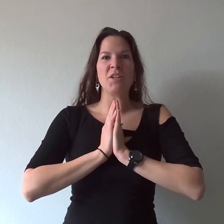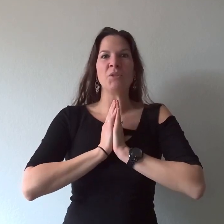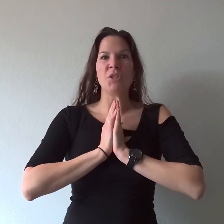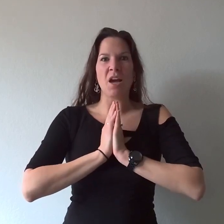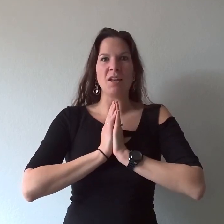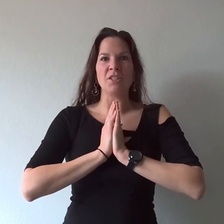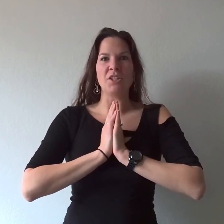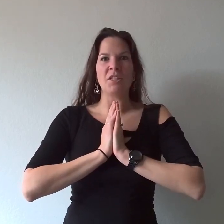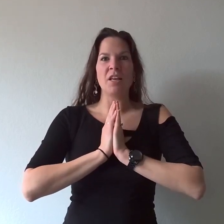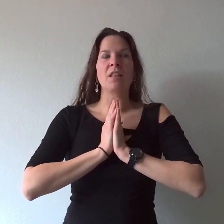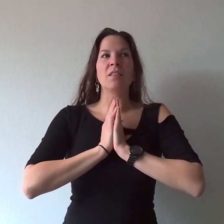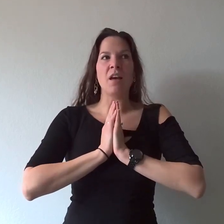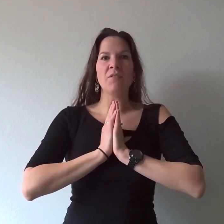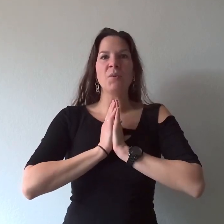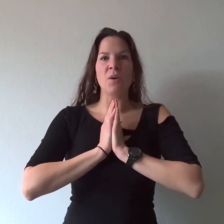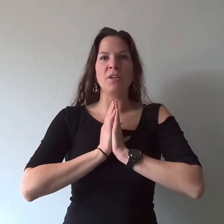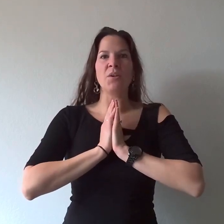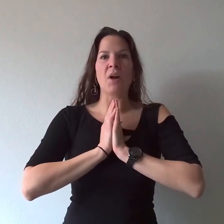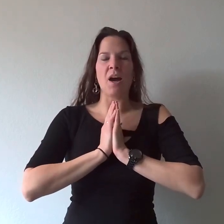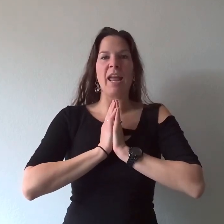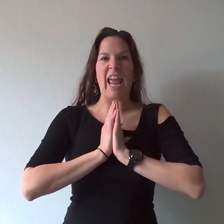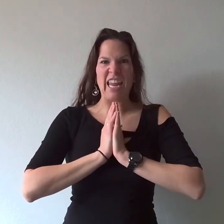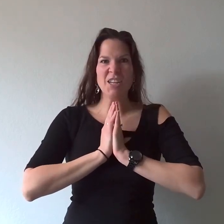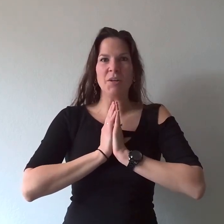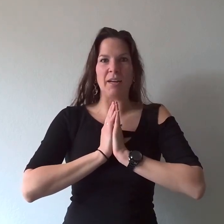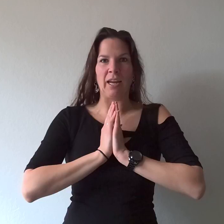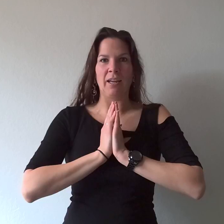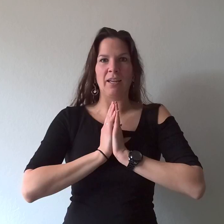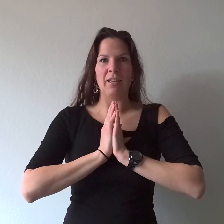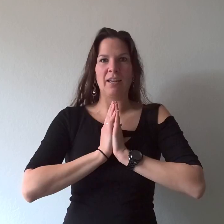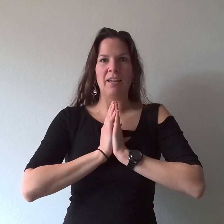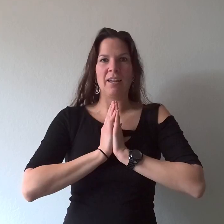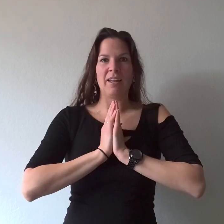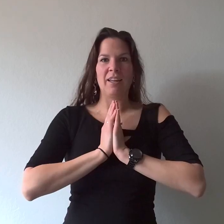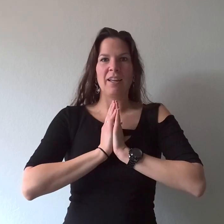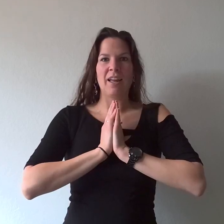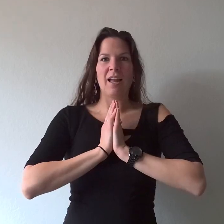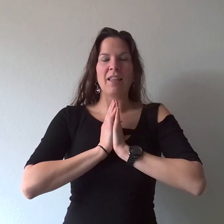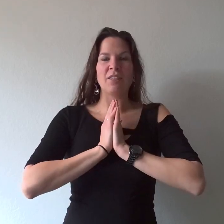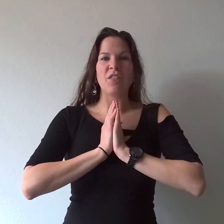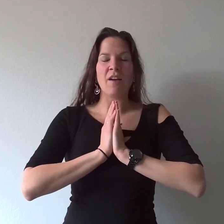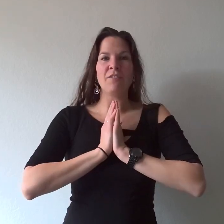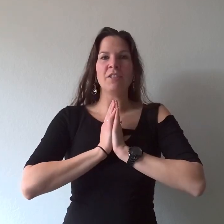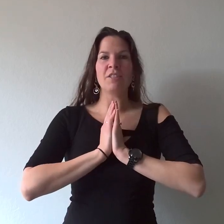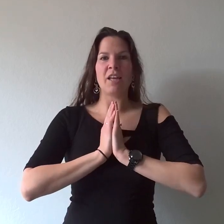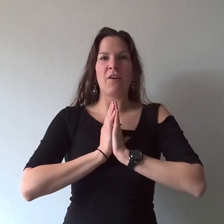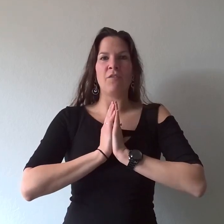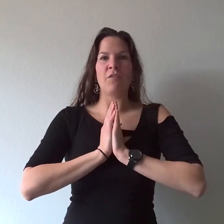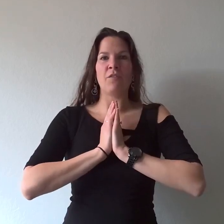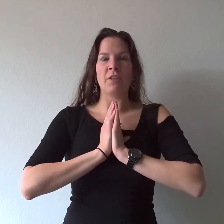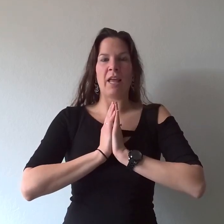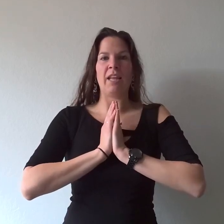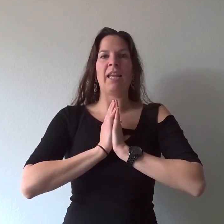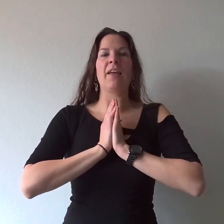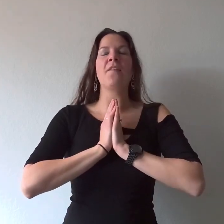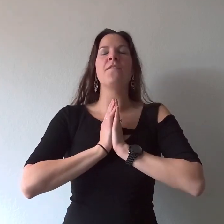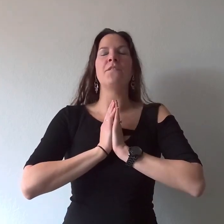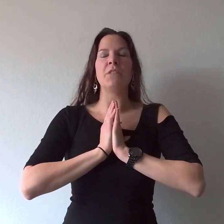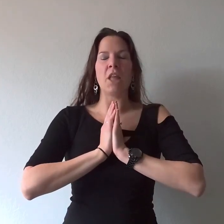who judged love the one who got angry and love yourself for letting it flow